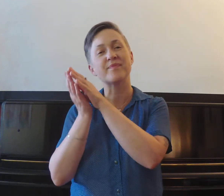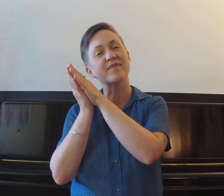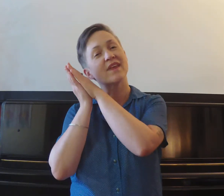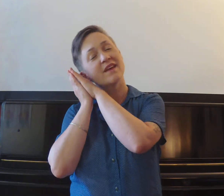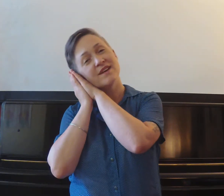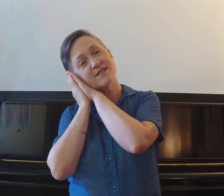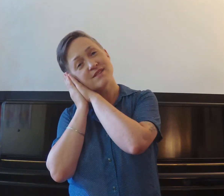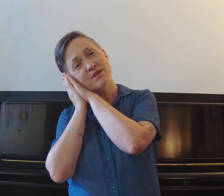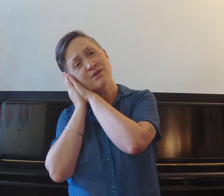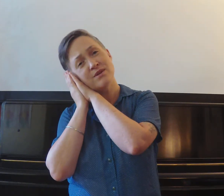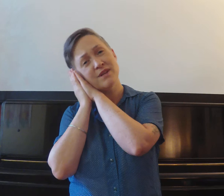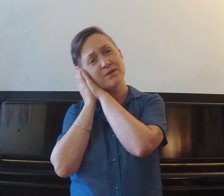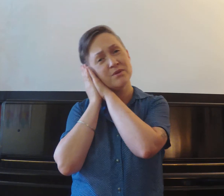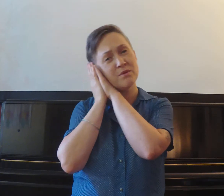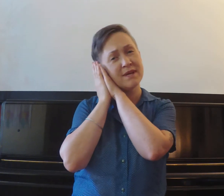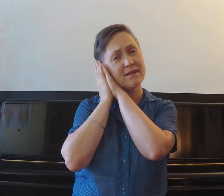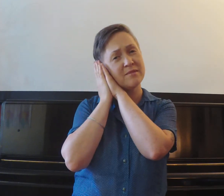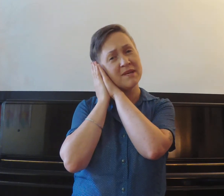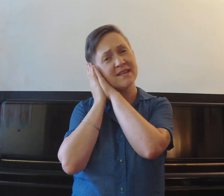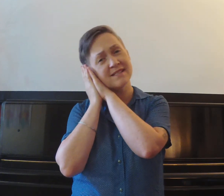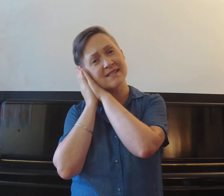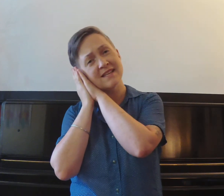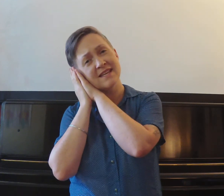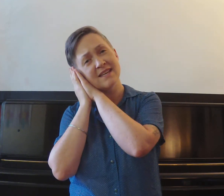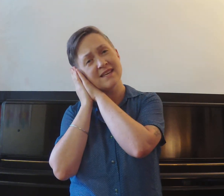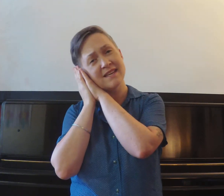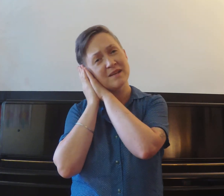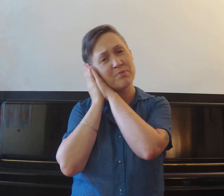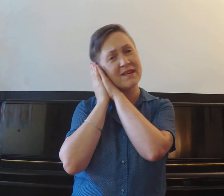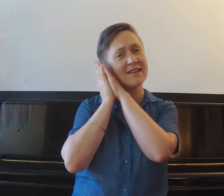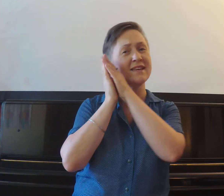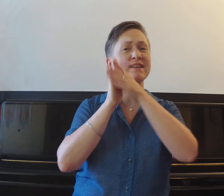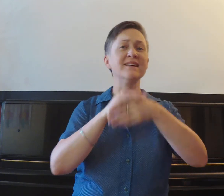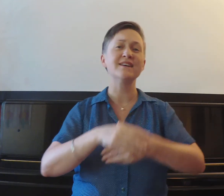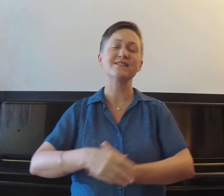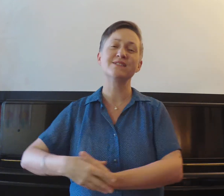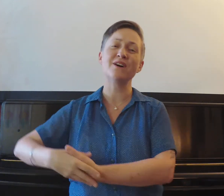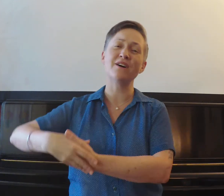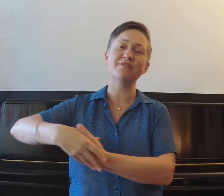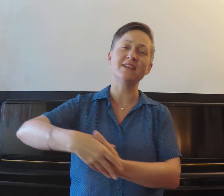Soon you will be sleeping softly